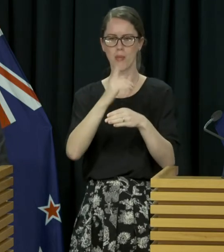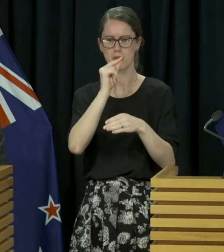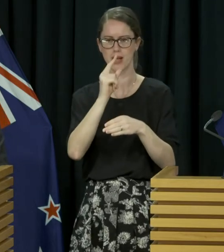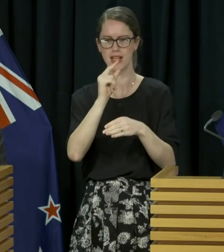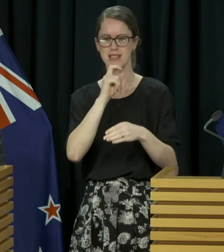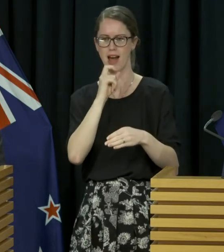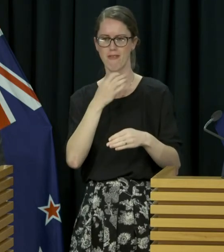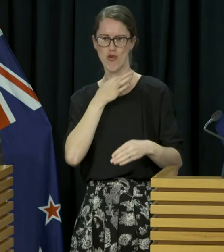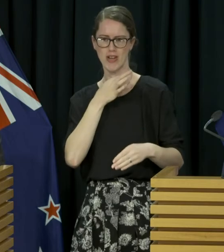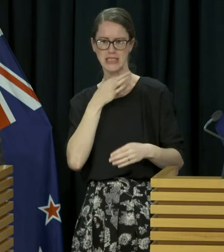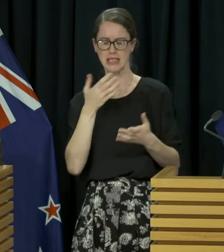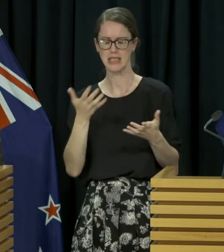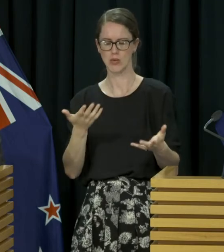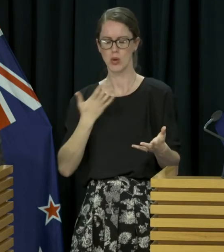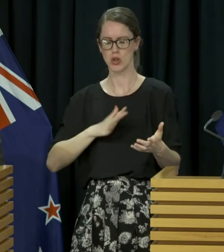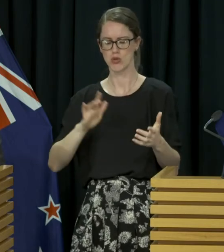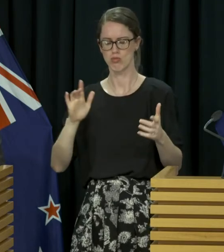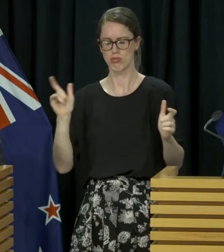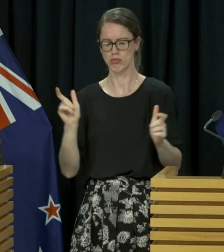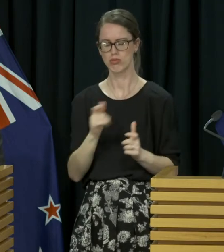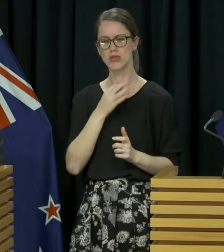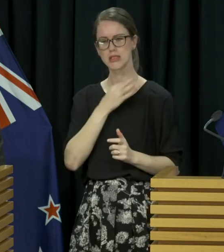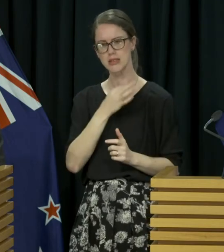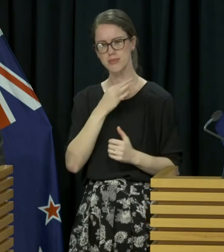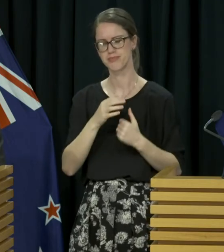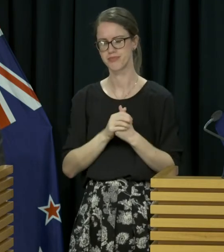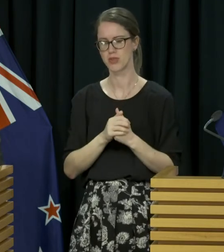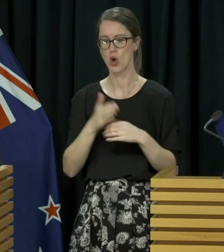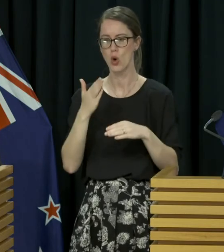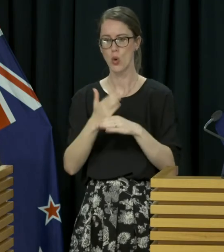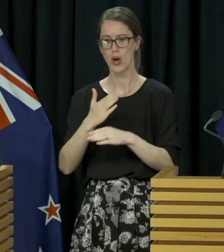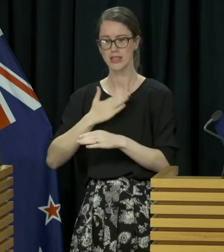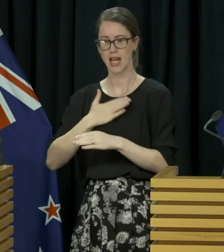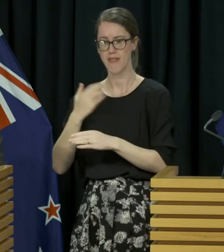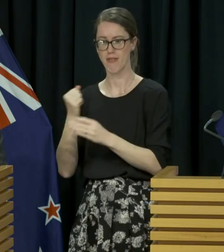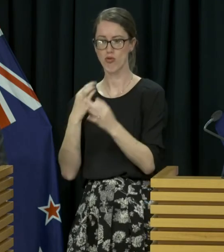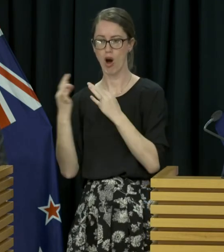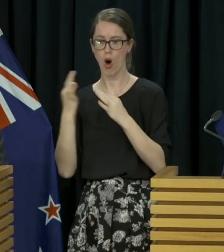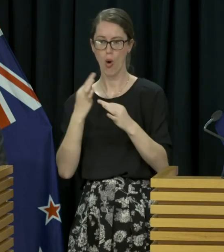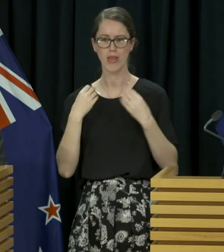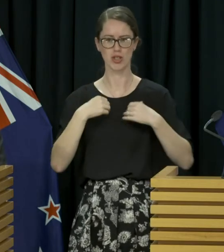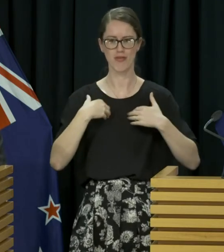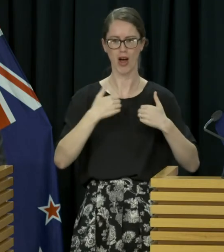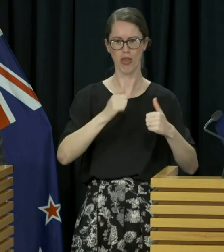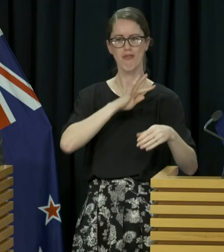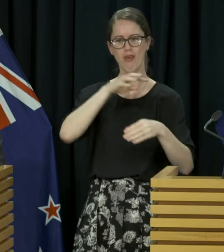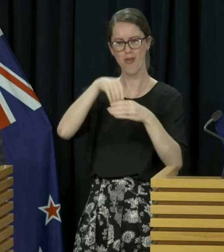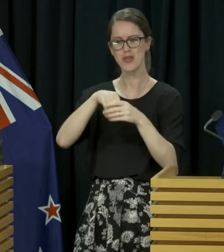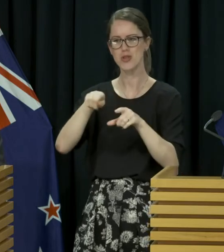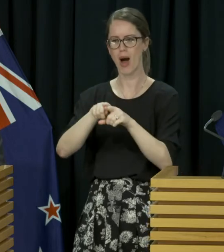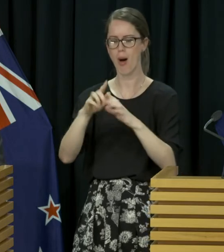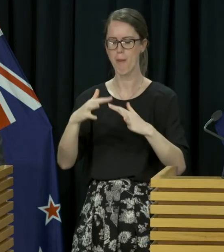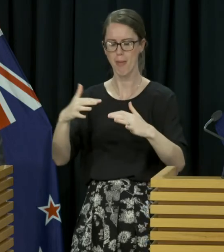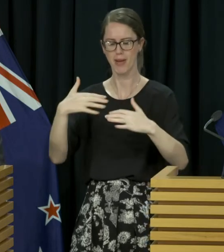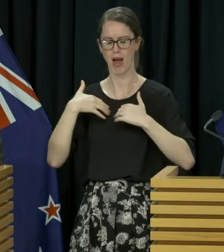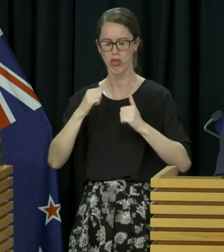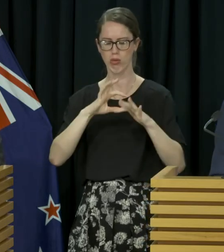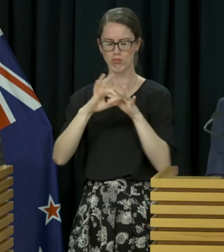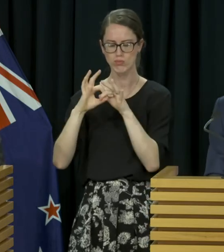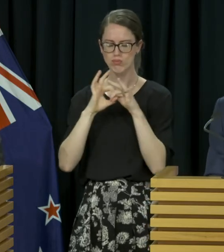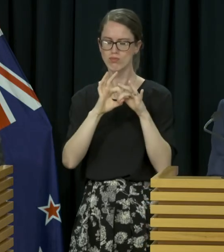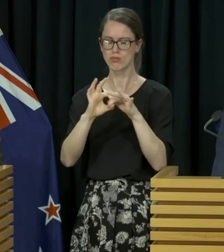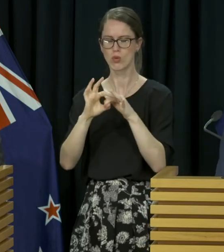they're working, and looking to minimise that as much as possible. WorkSafe have a role there. Ministry of Health, of course, play a very active role here, as do public health units.